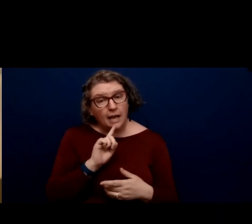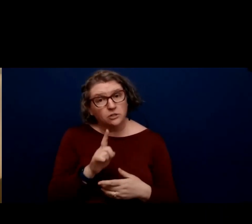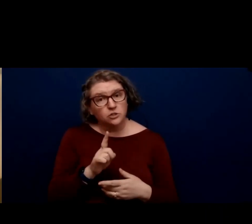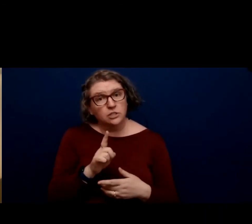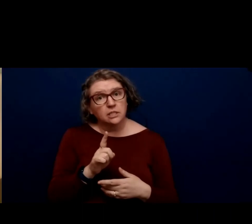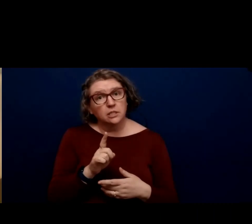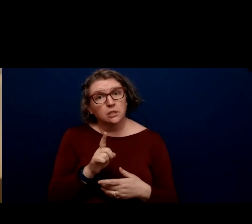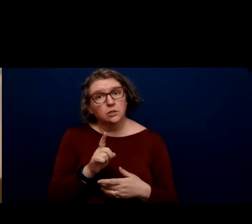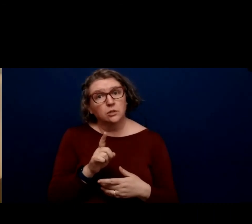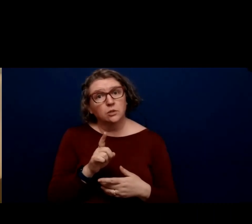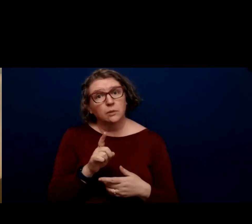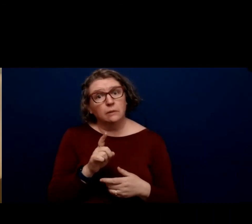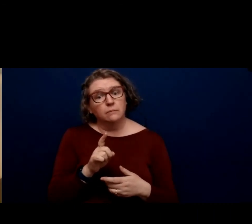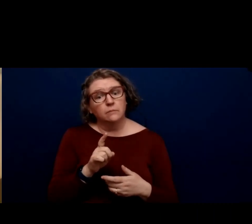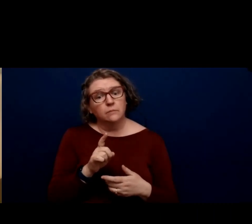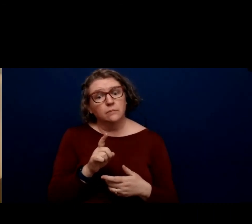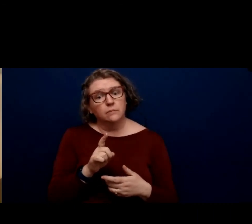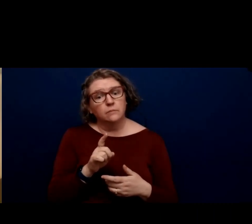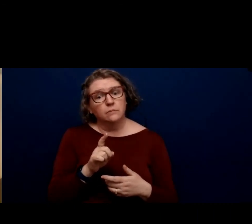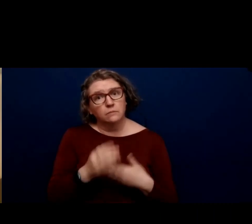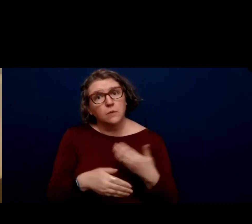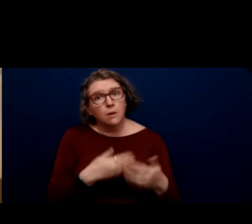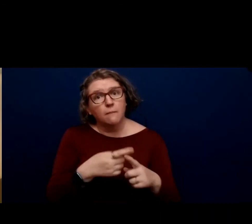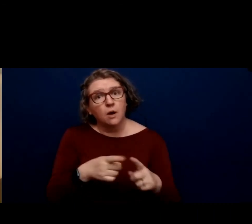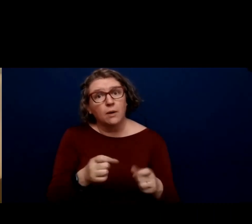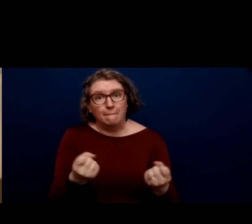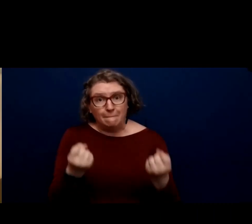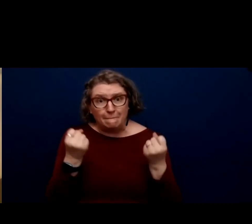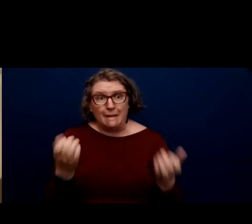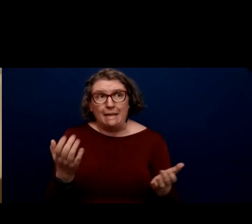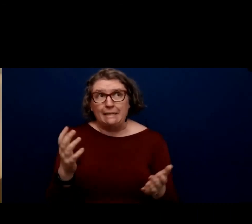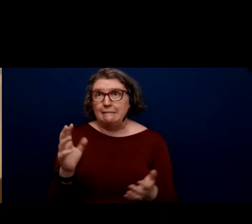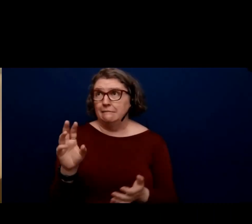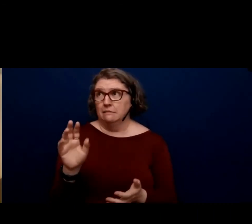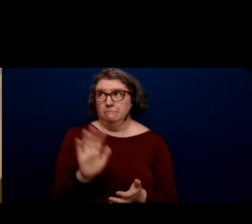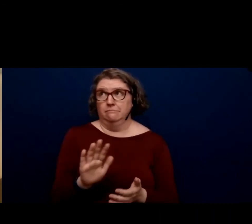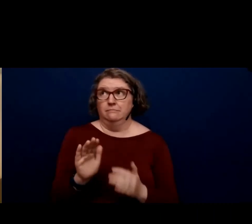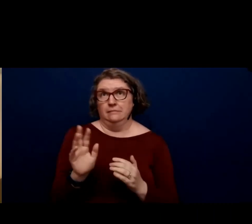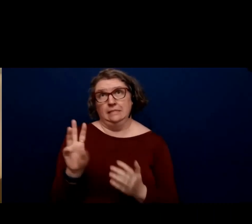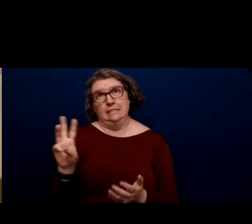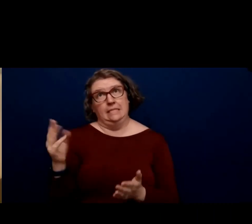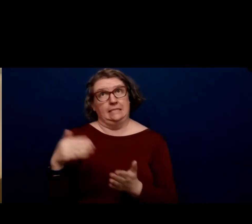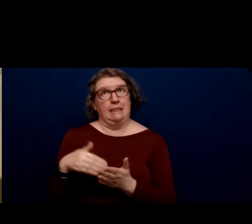have many thousands that, um, of the 6,000, um,